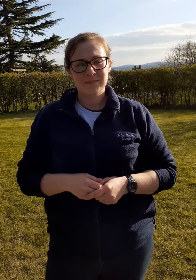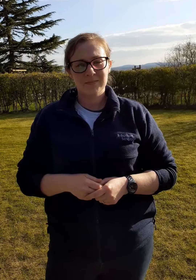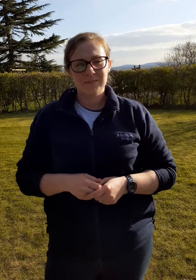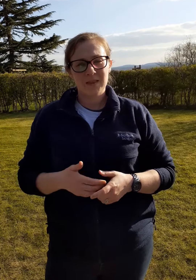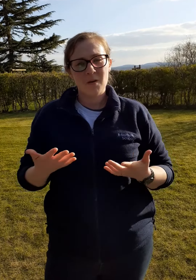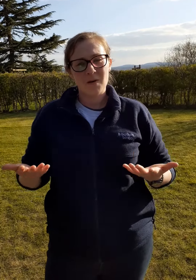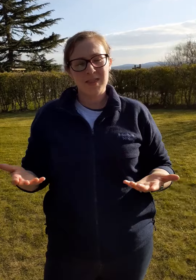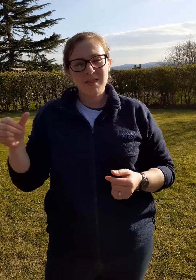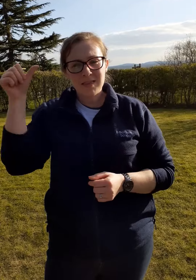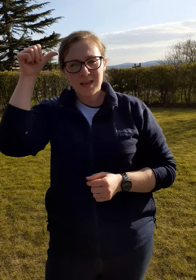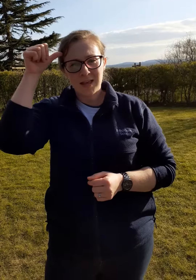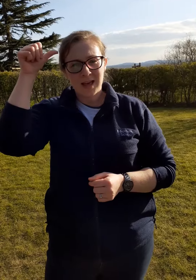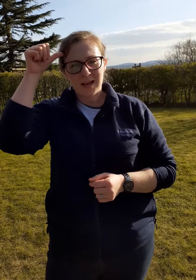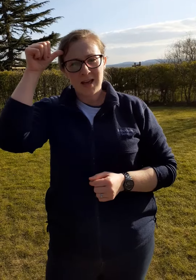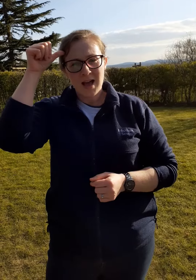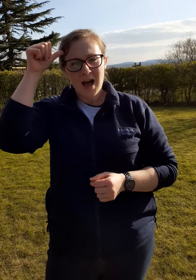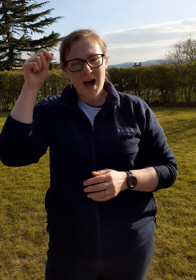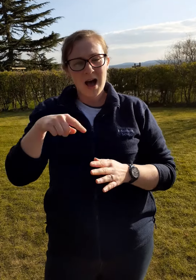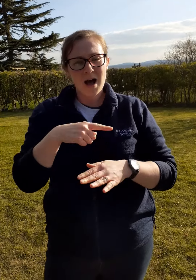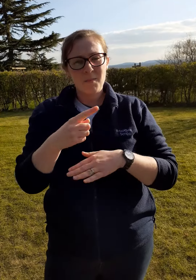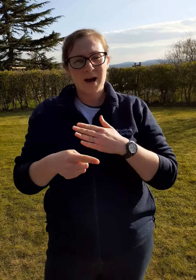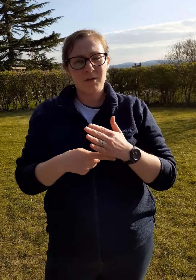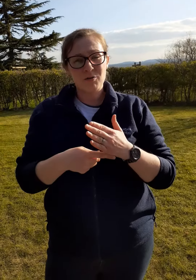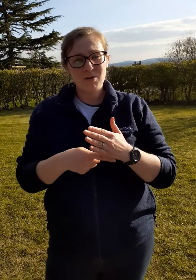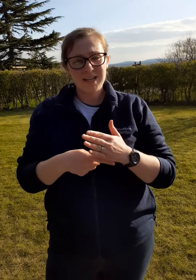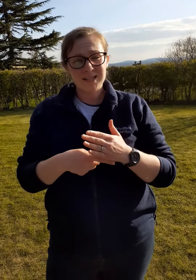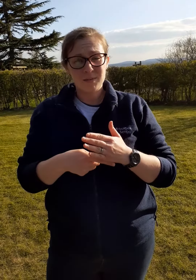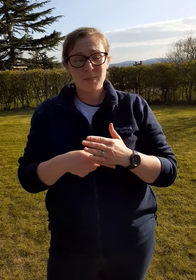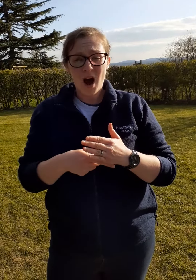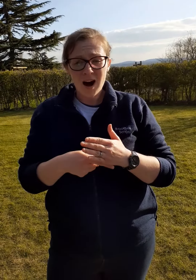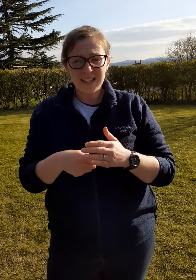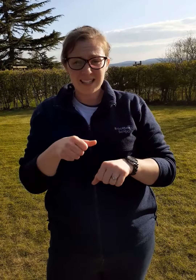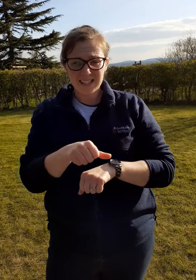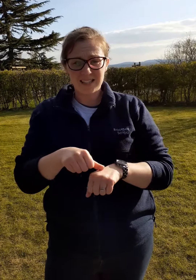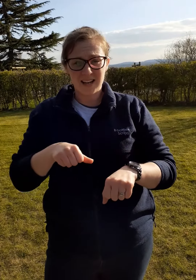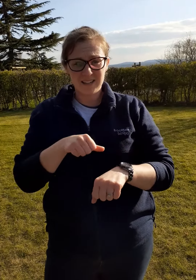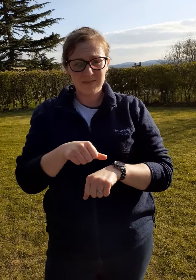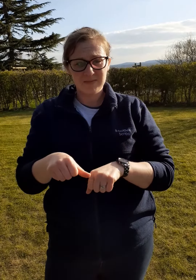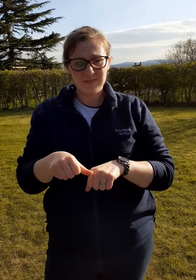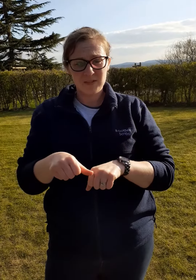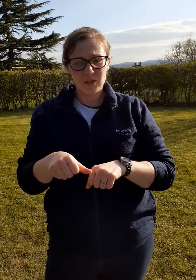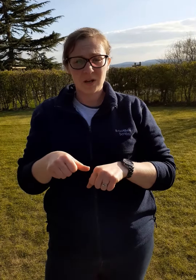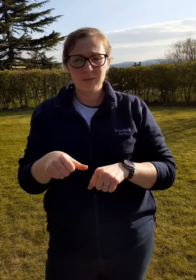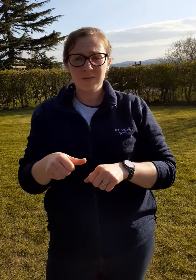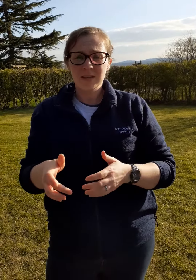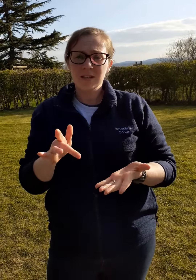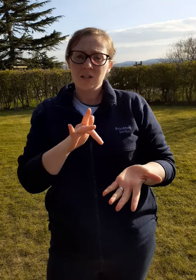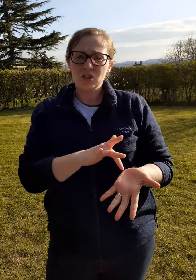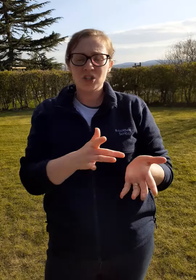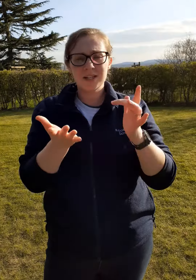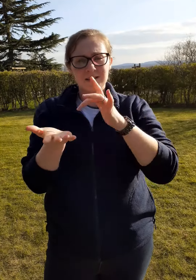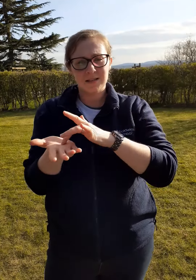we're then thinking about the reason behind Easter so Jesus